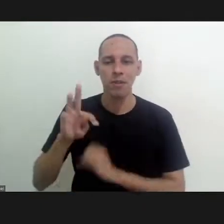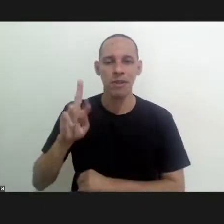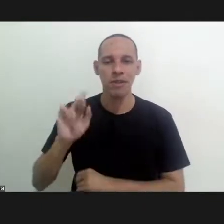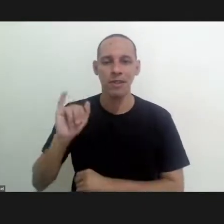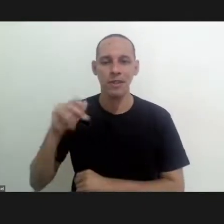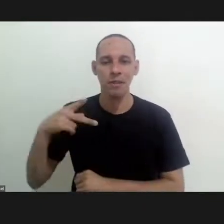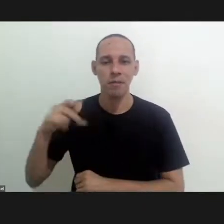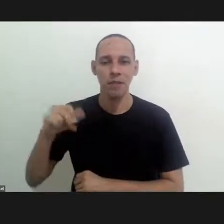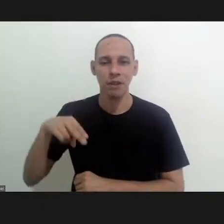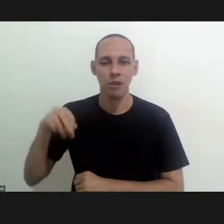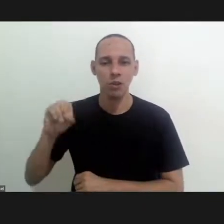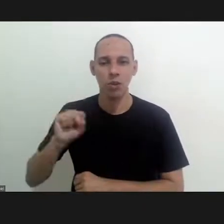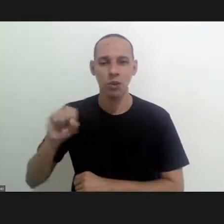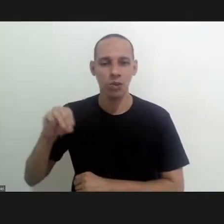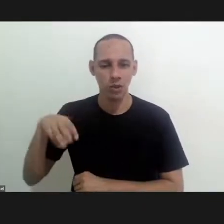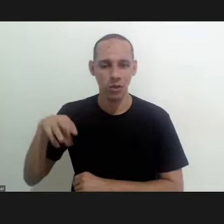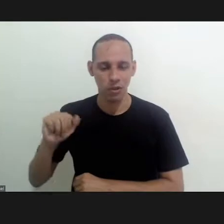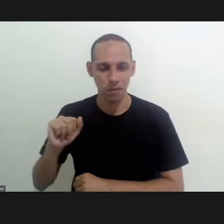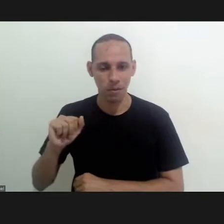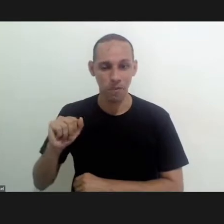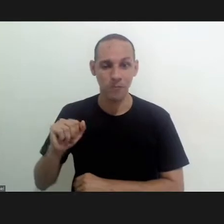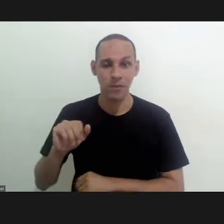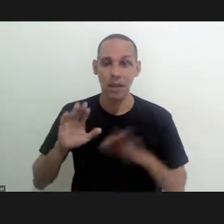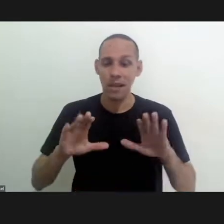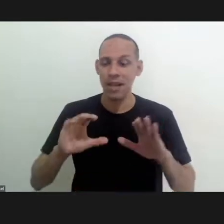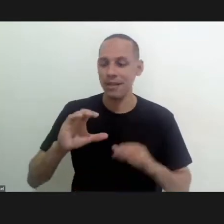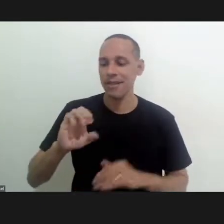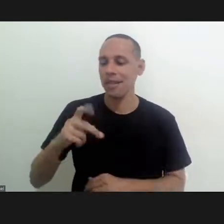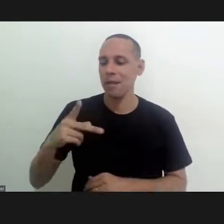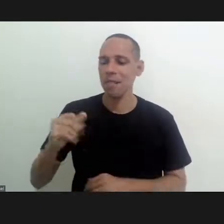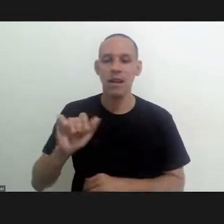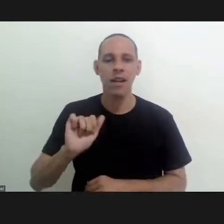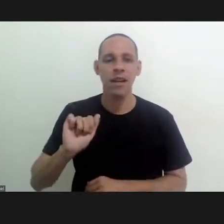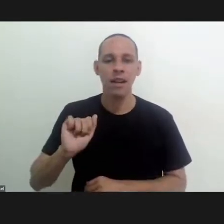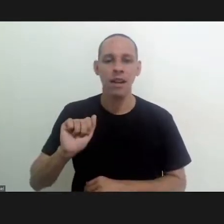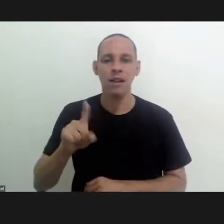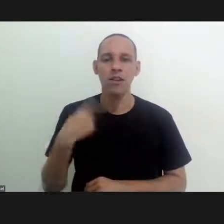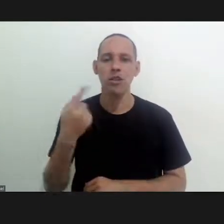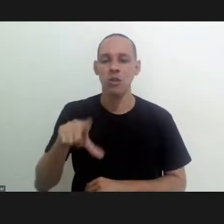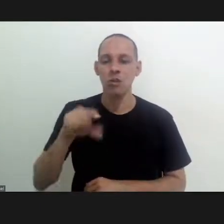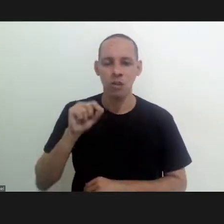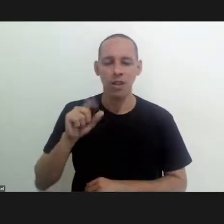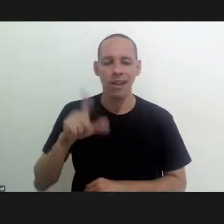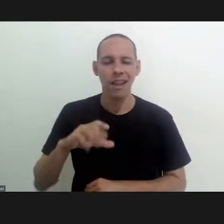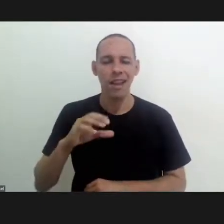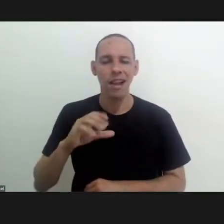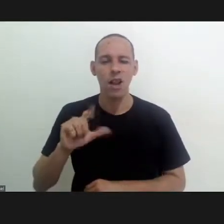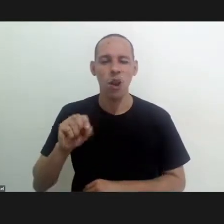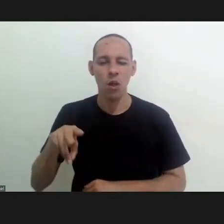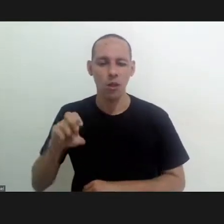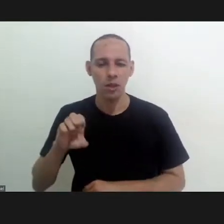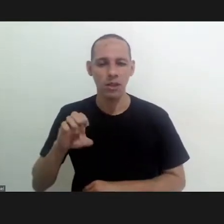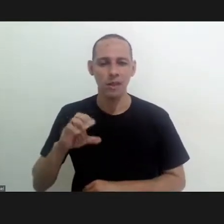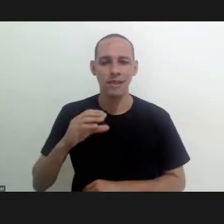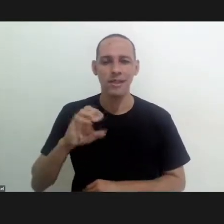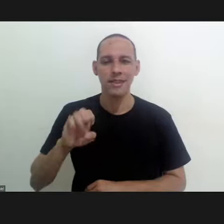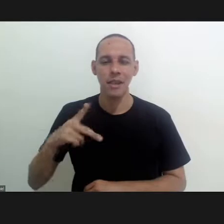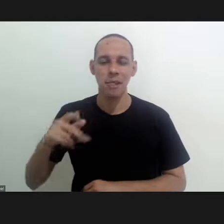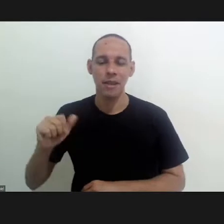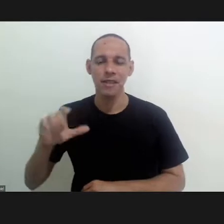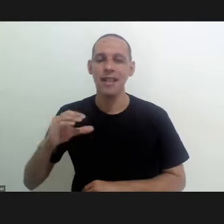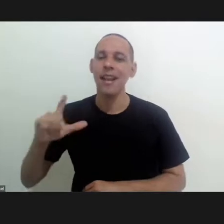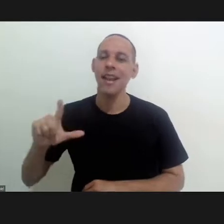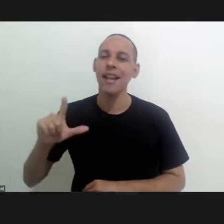and for the strain which was uh selected for that study at the time a clone of the strain